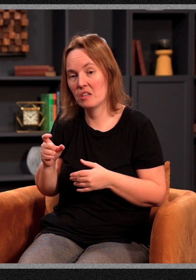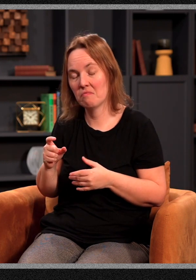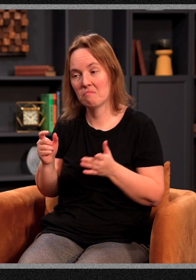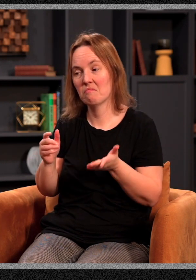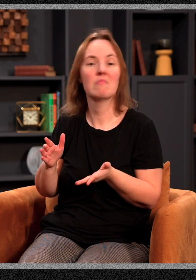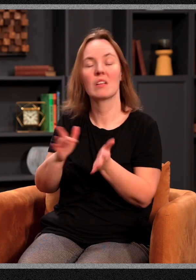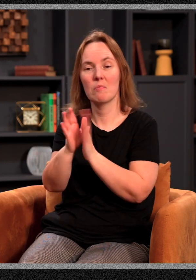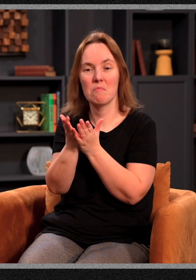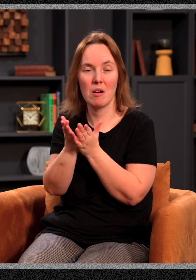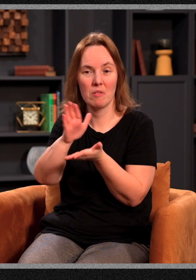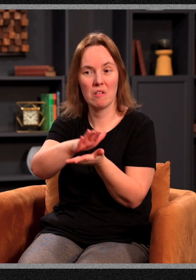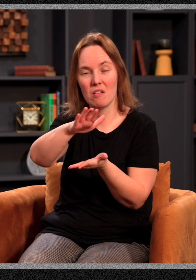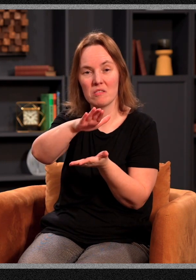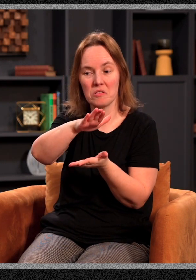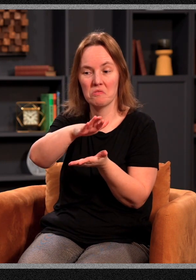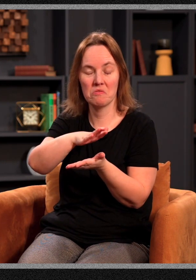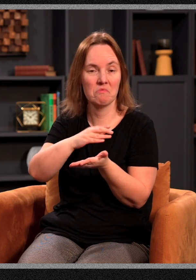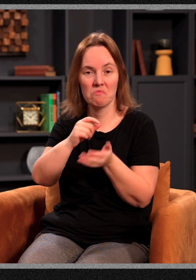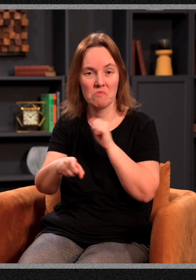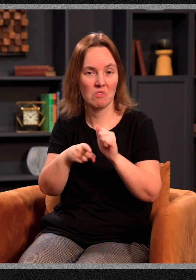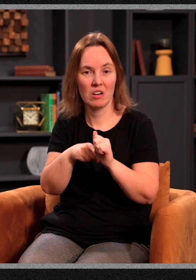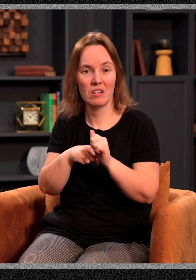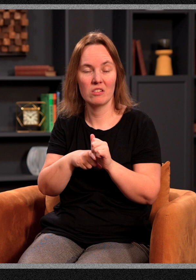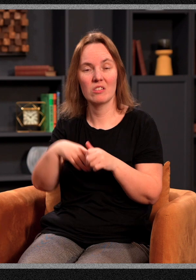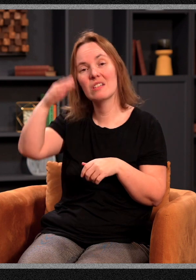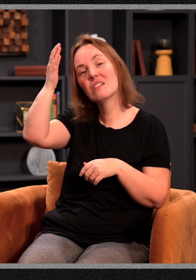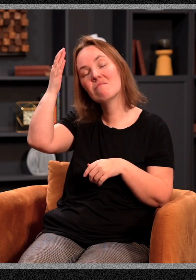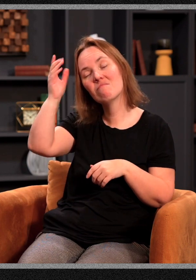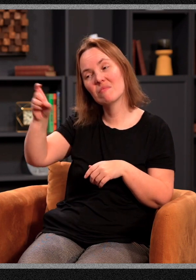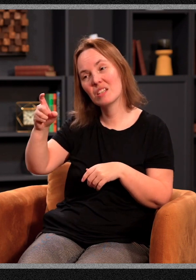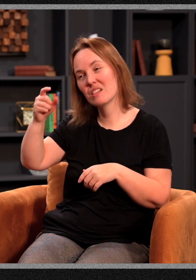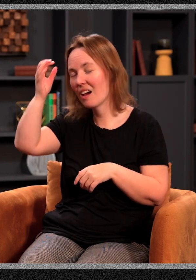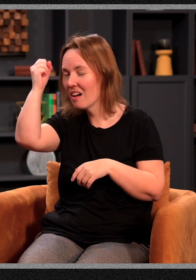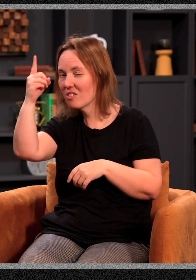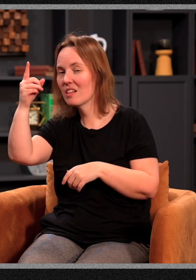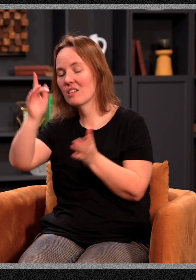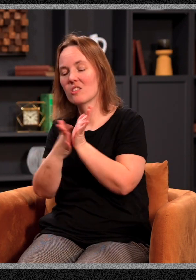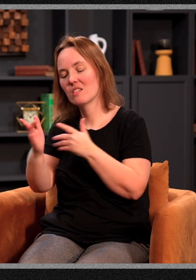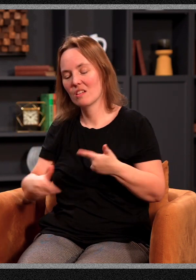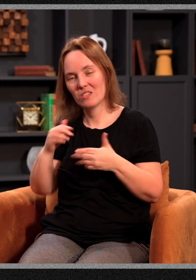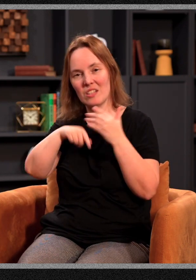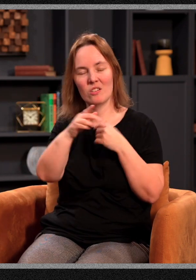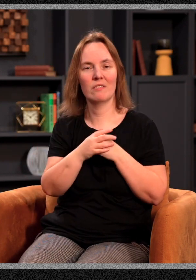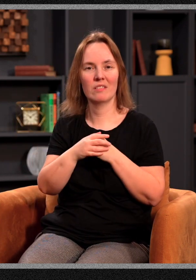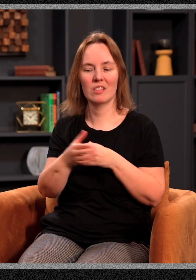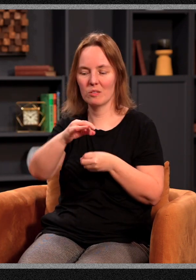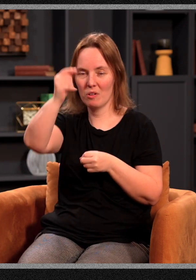You don't need a diploma, certificate. All you need to do is recognize Jesus lives in you. The Spirit of God